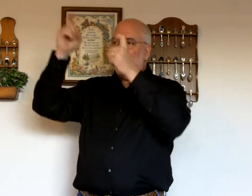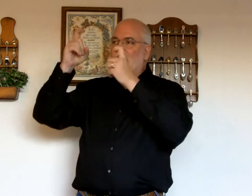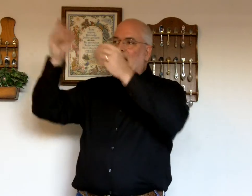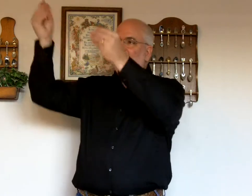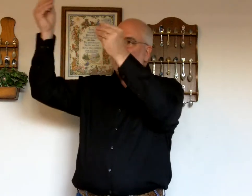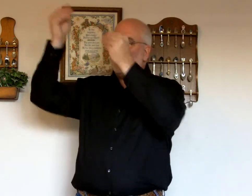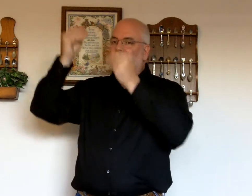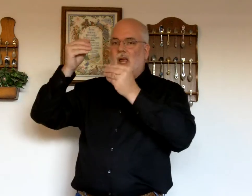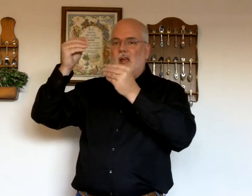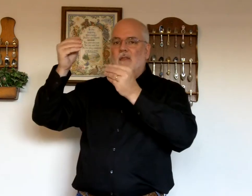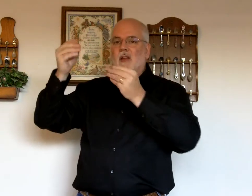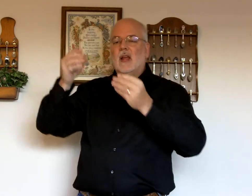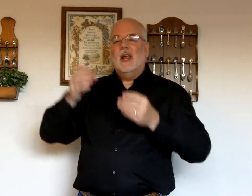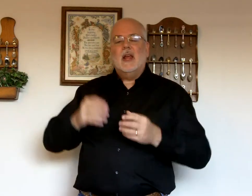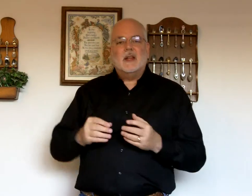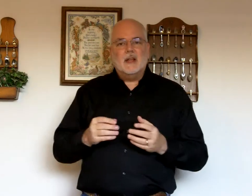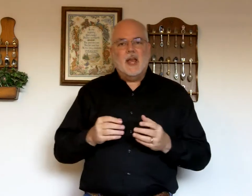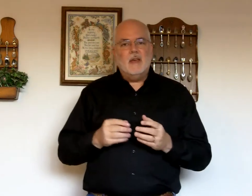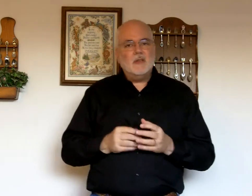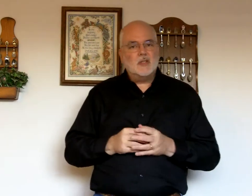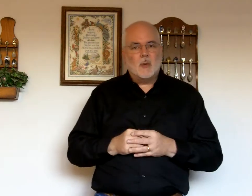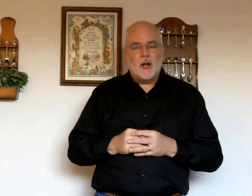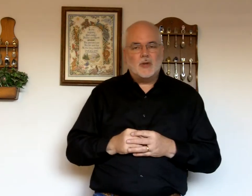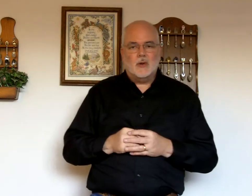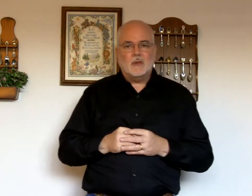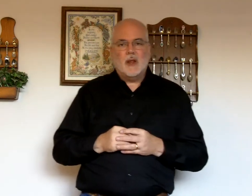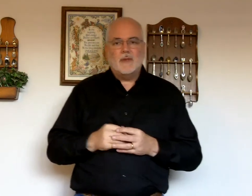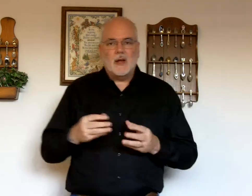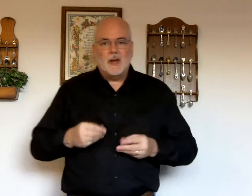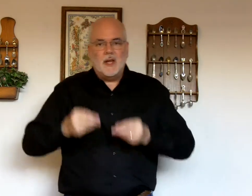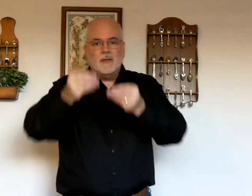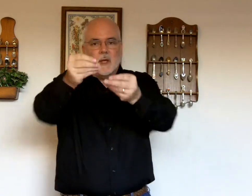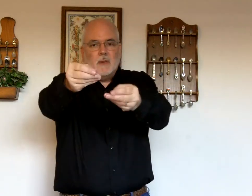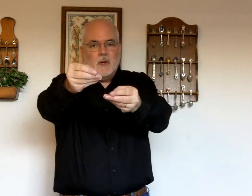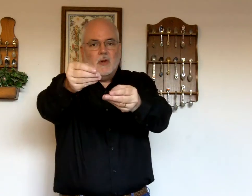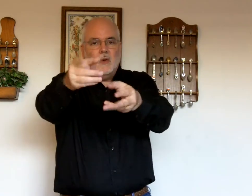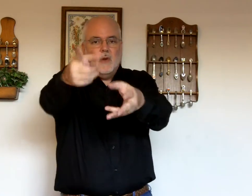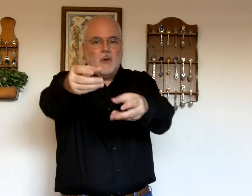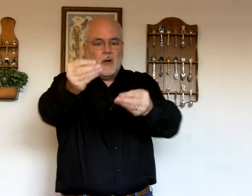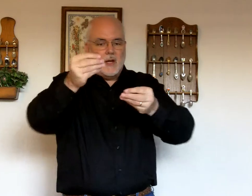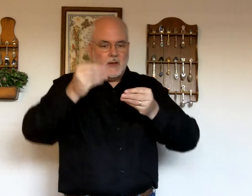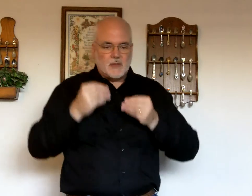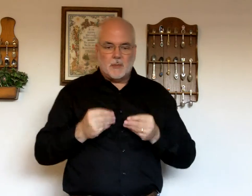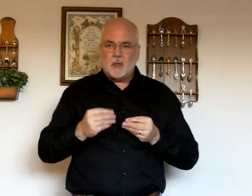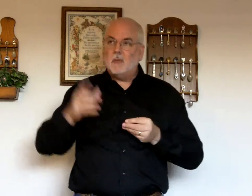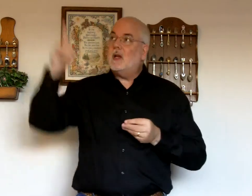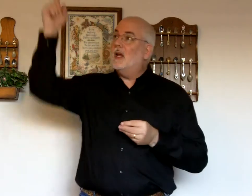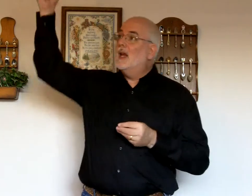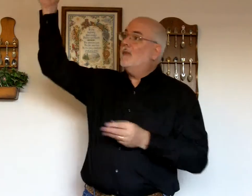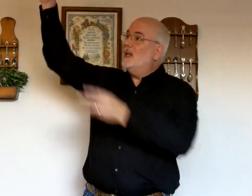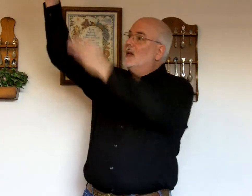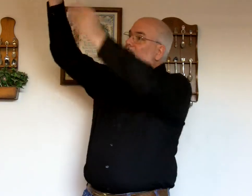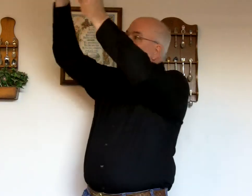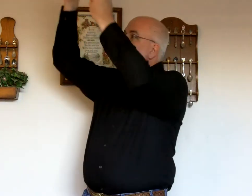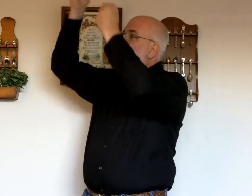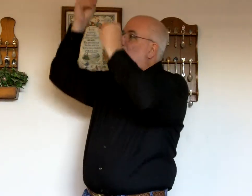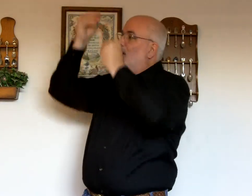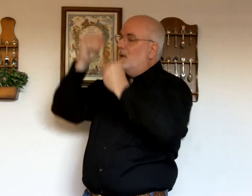Gave or gave. Gave is directional. If I'm going to give something to you, if you're going to give something to me, if he's going to give something to